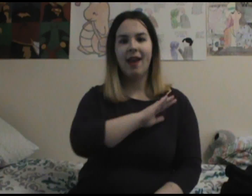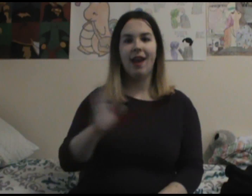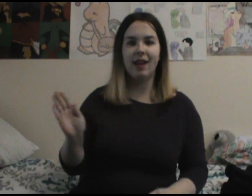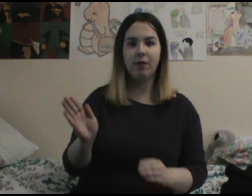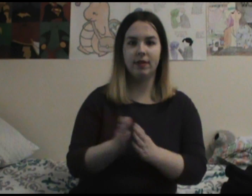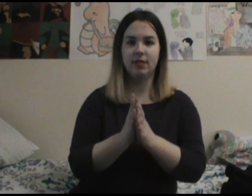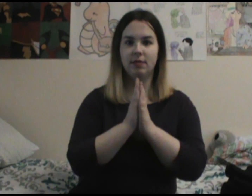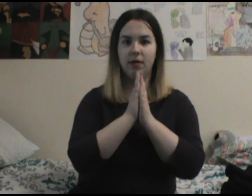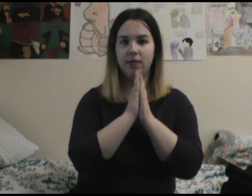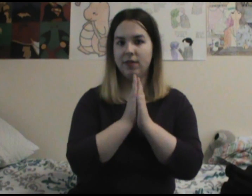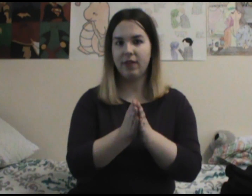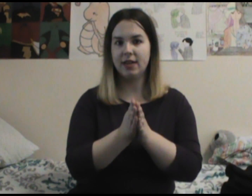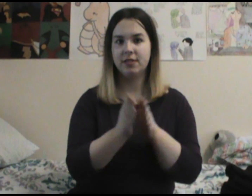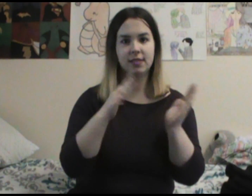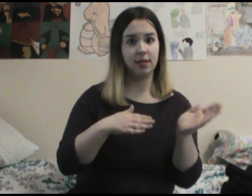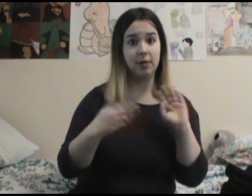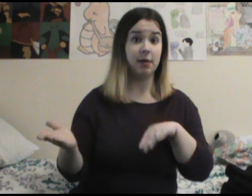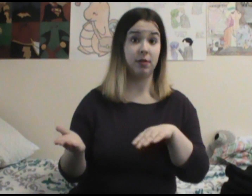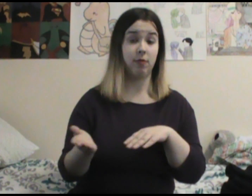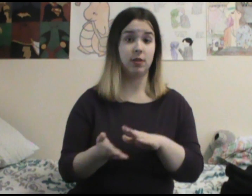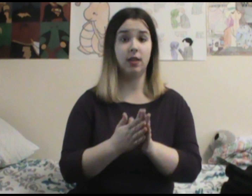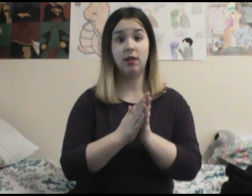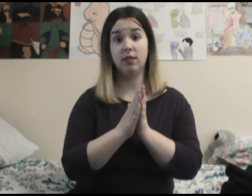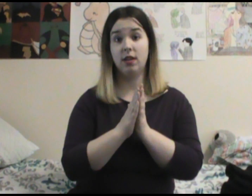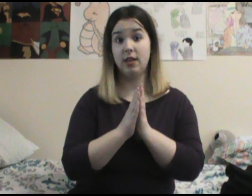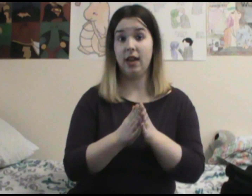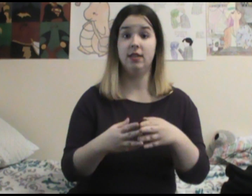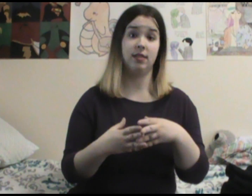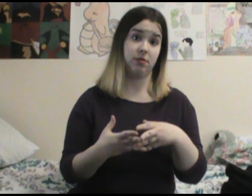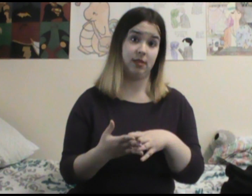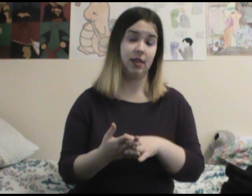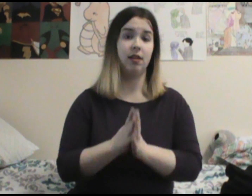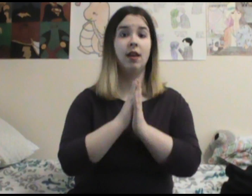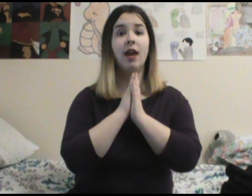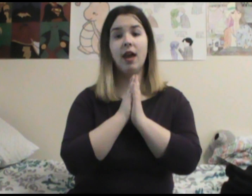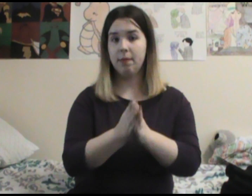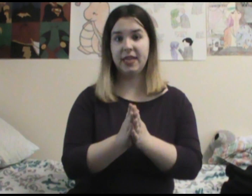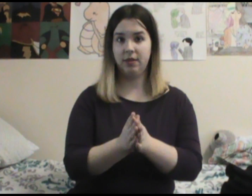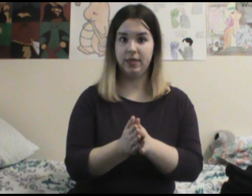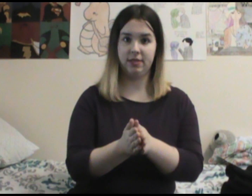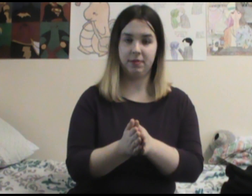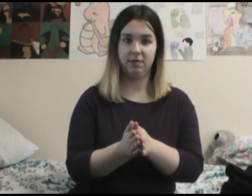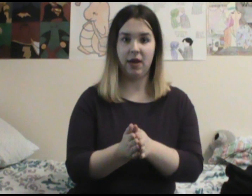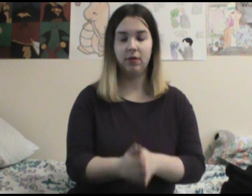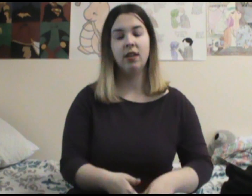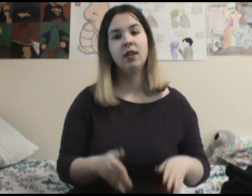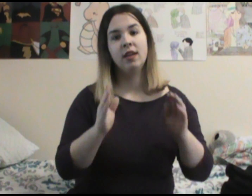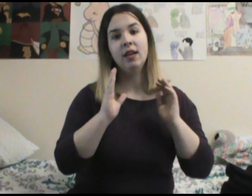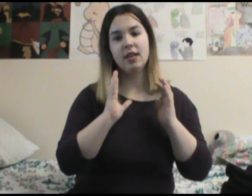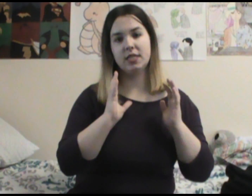Hey everyone, this is my review of The Flash season 3 episode 14 called Attack on Central City. And basically what this episode is about is